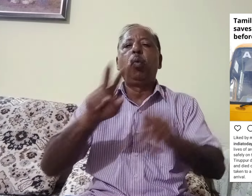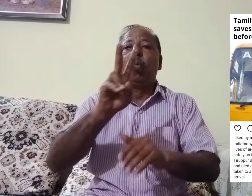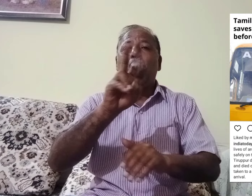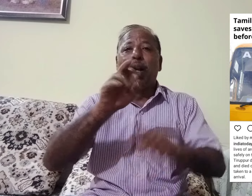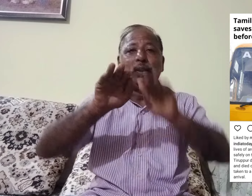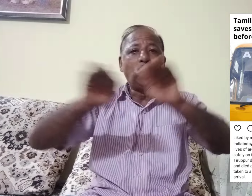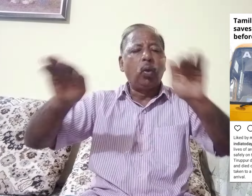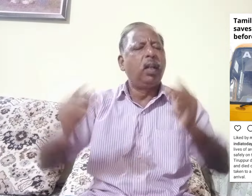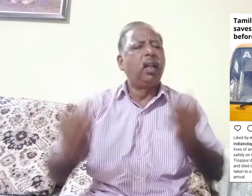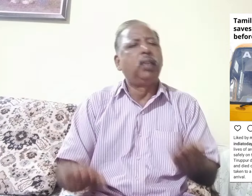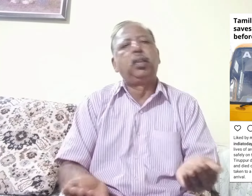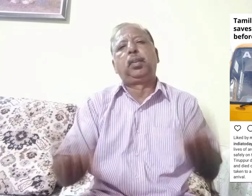you're not no